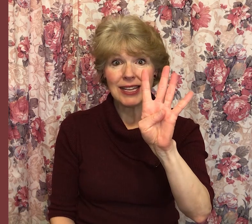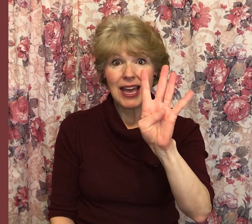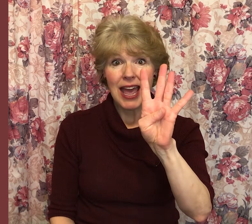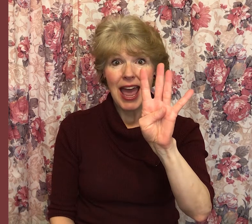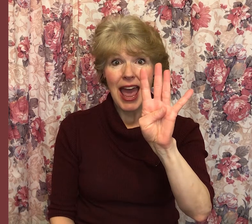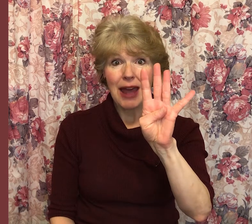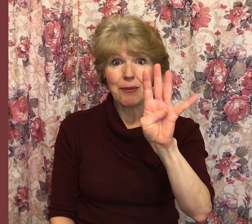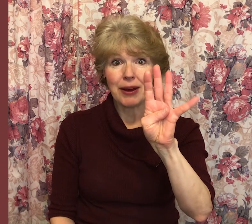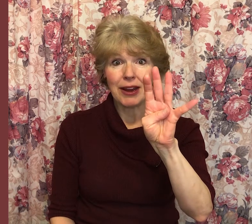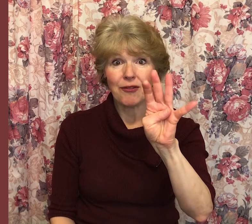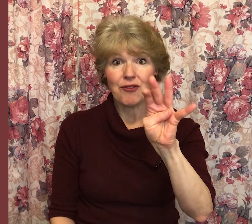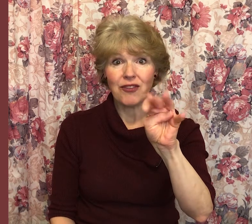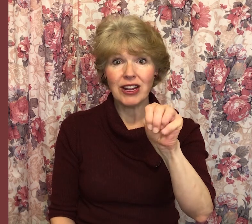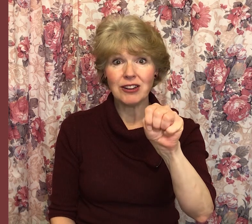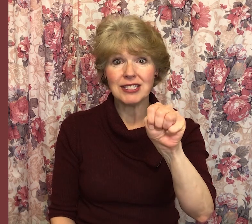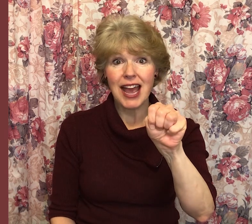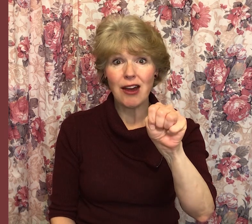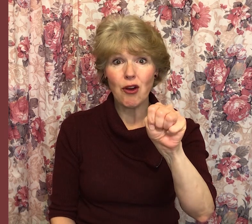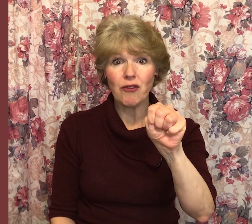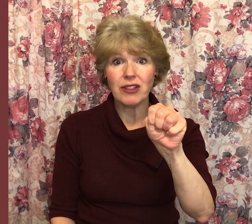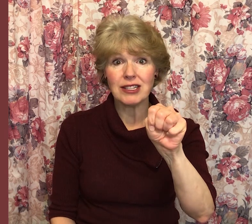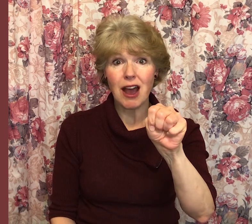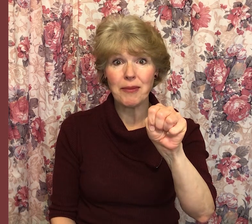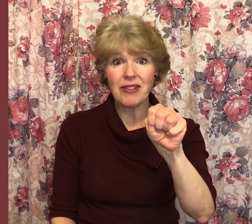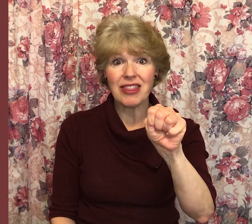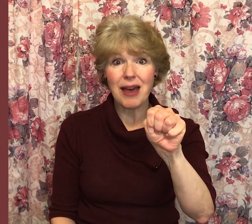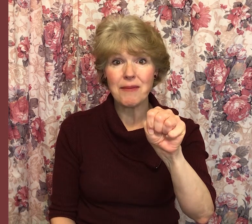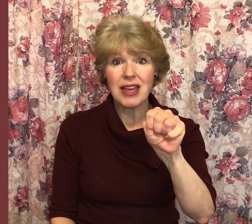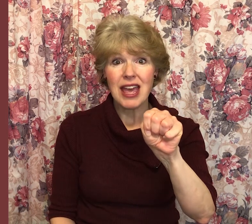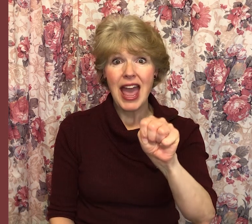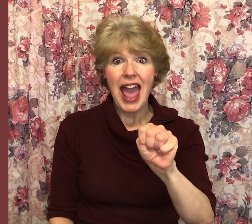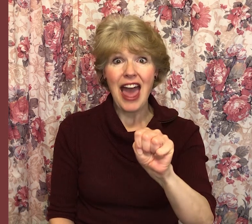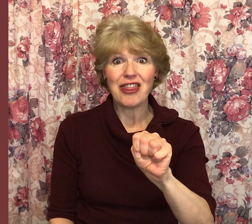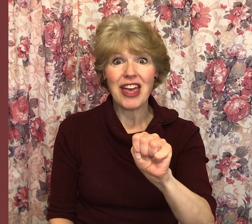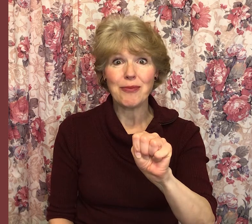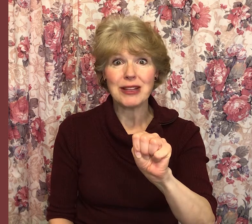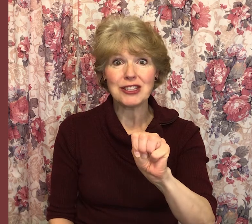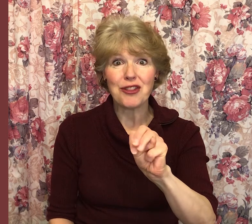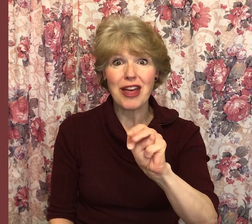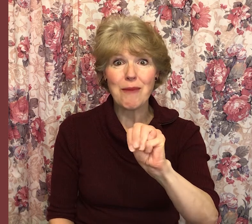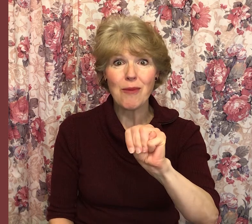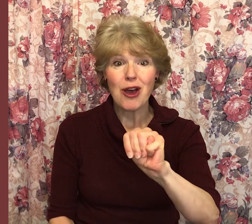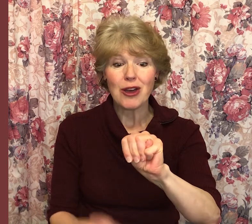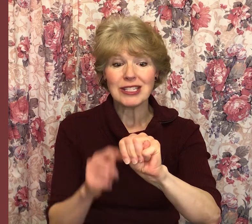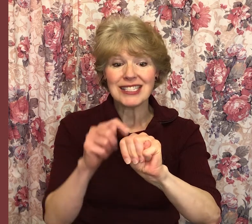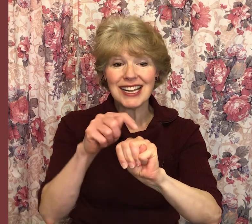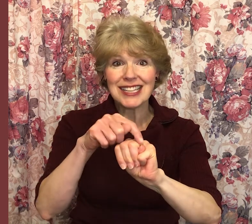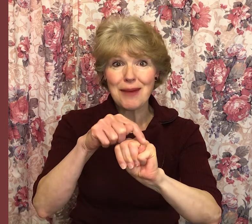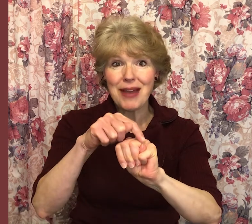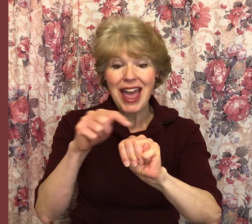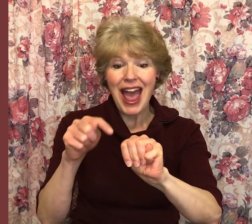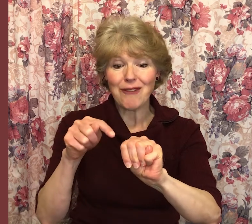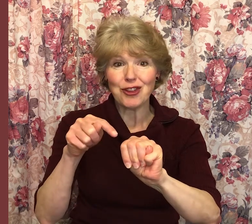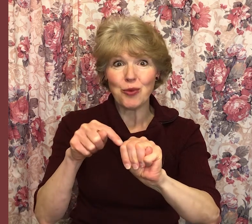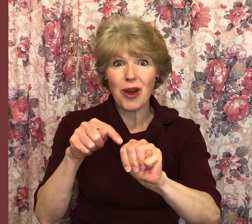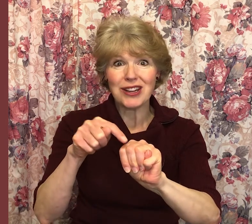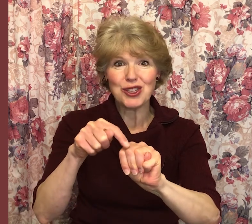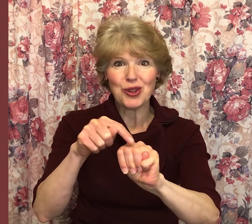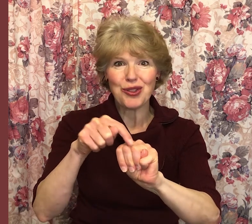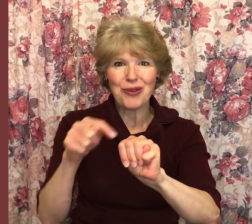and bring your fingers down over the top of the thumb and then Mr. Thumb sticks up after one, two, three